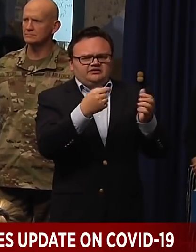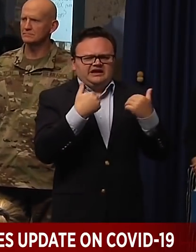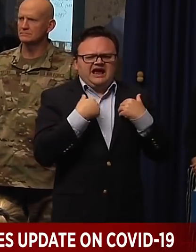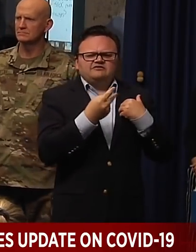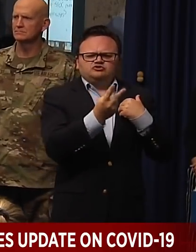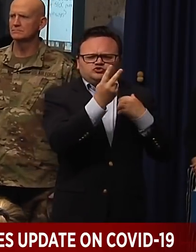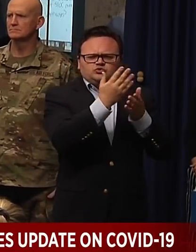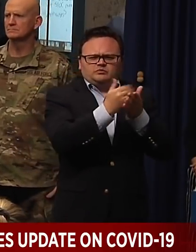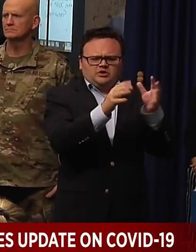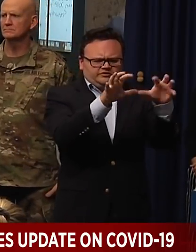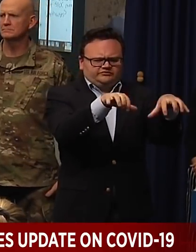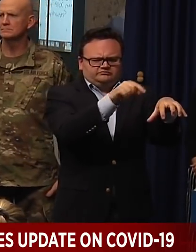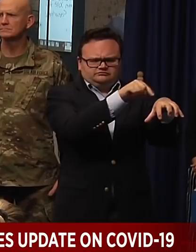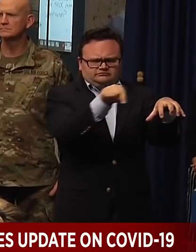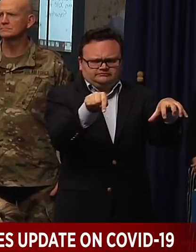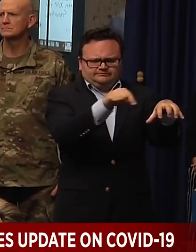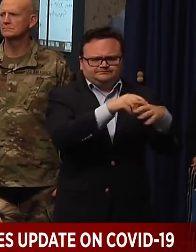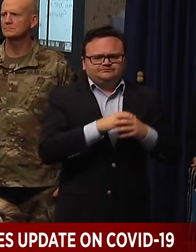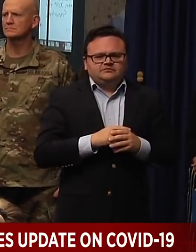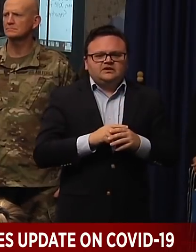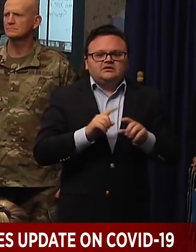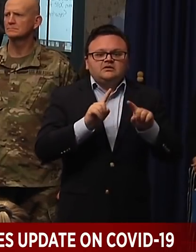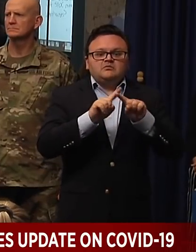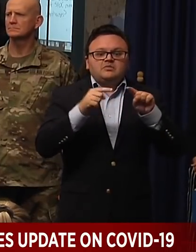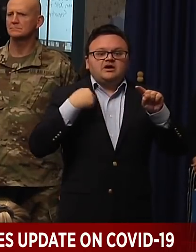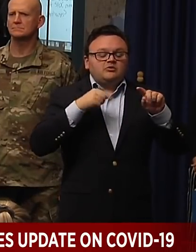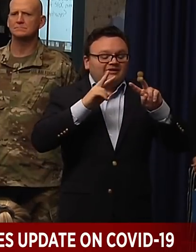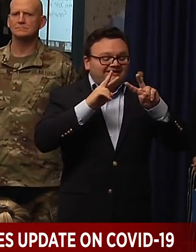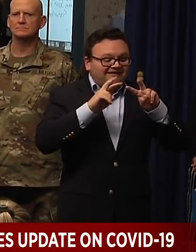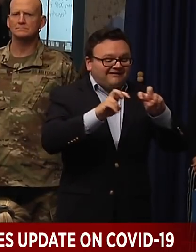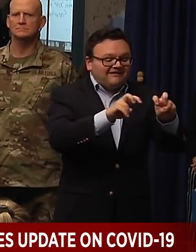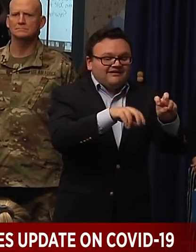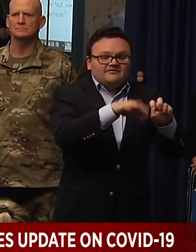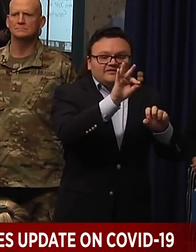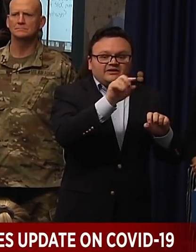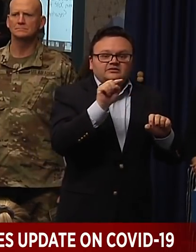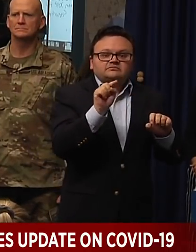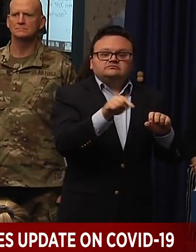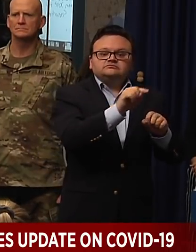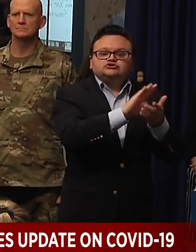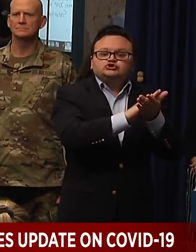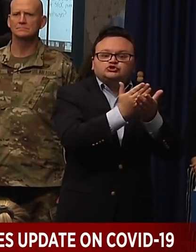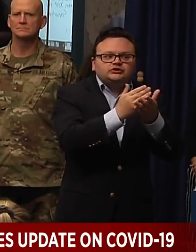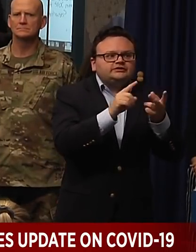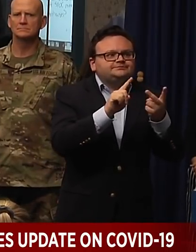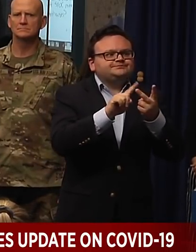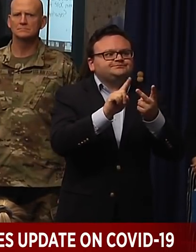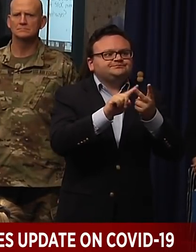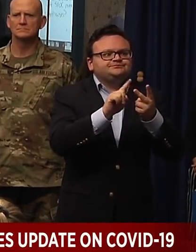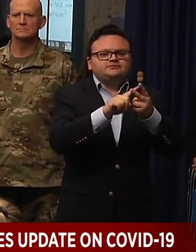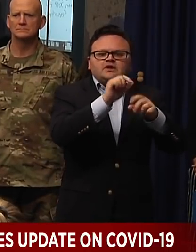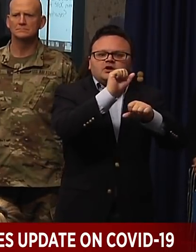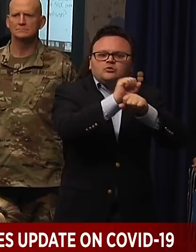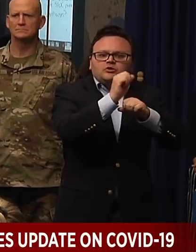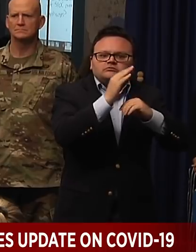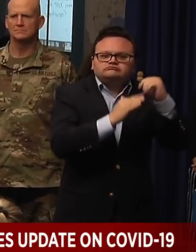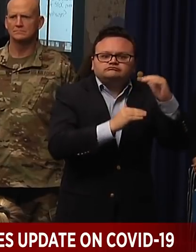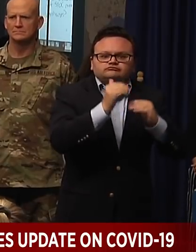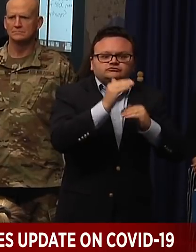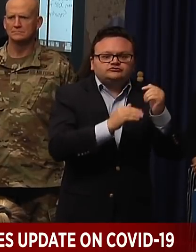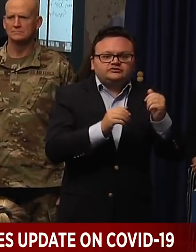that construction workers, staff, and cooks who were ill were not screened and were allowed to go